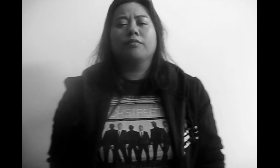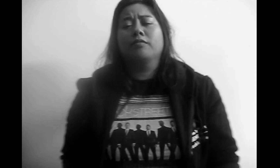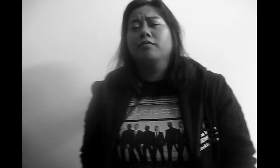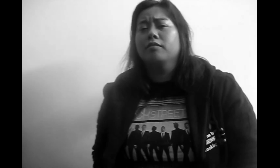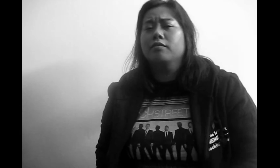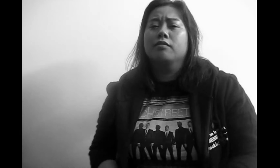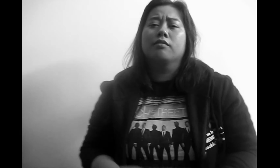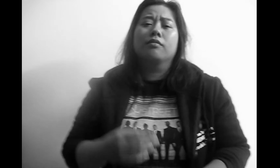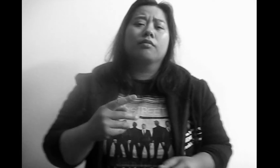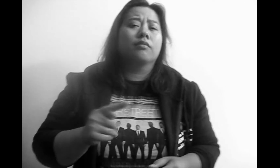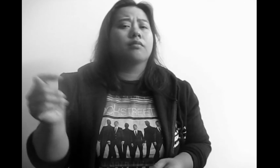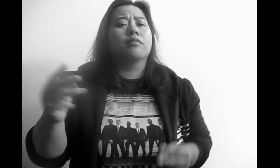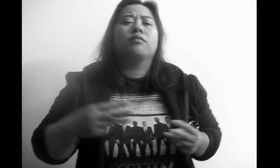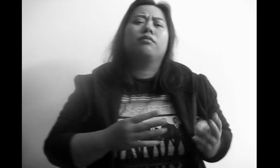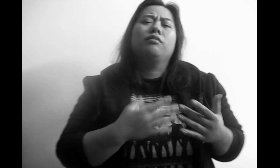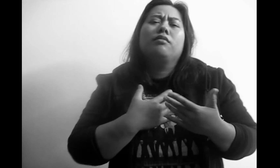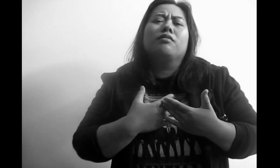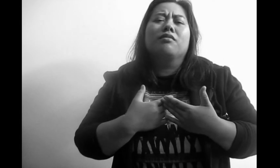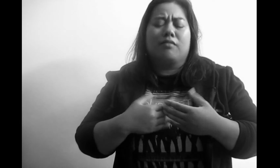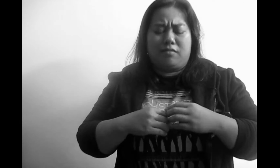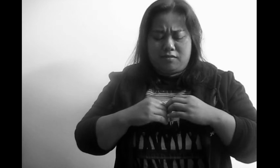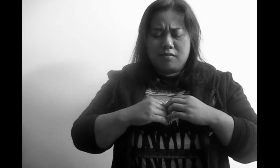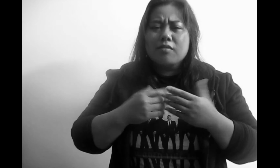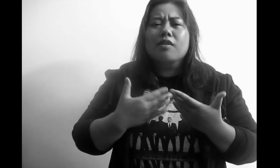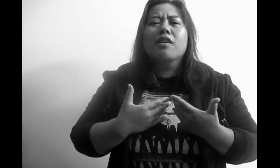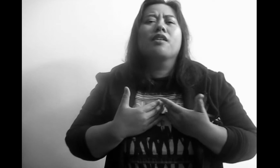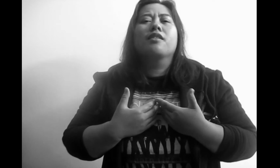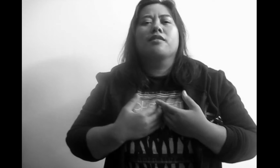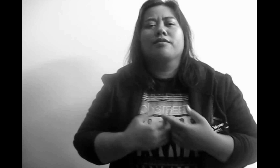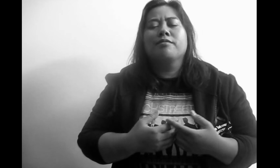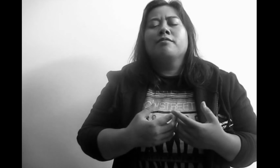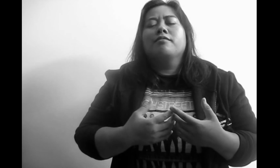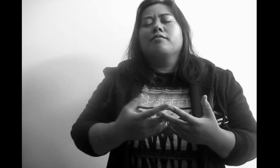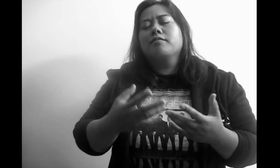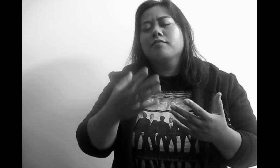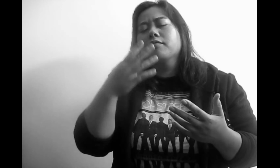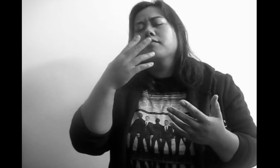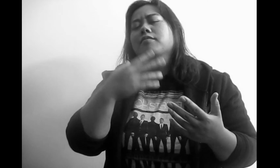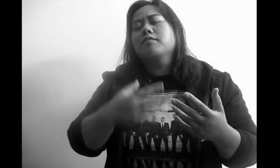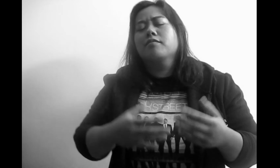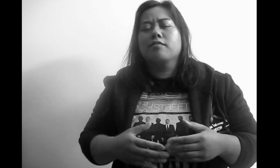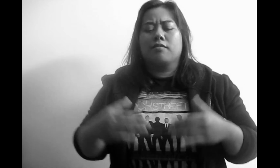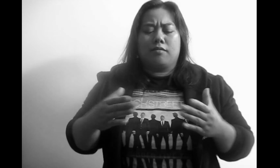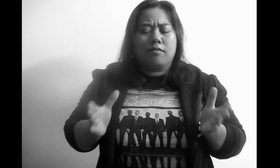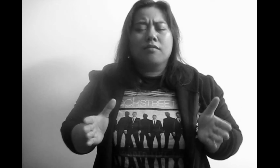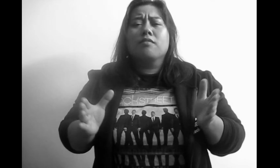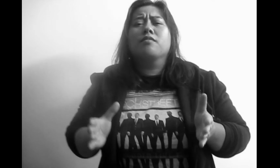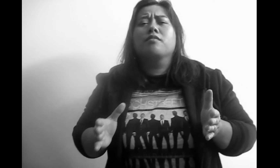The way you used to look into this heart of mine And the scent that you left all over my room I love you,